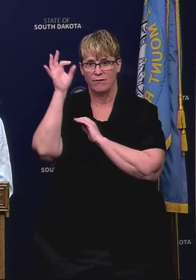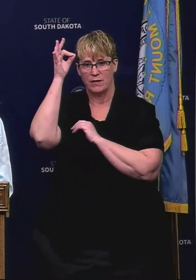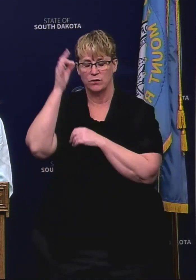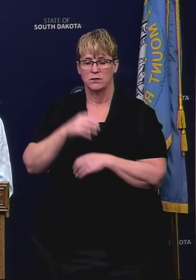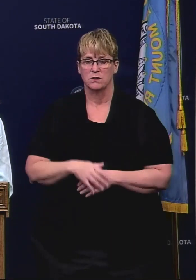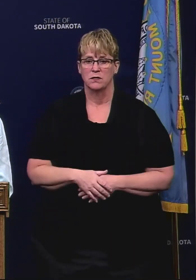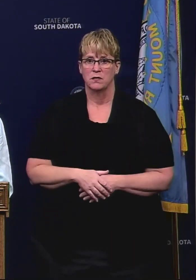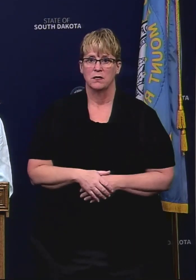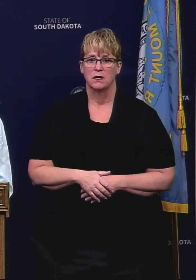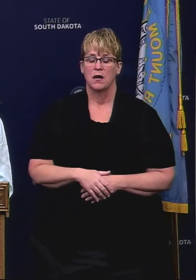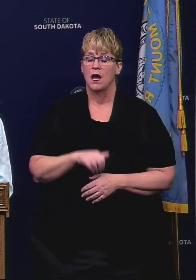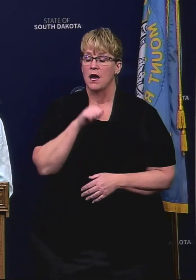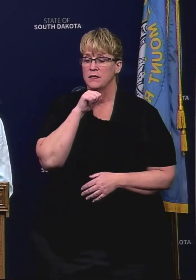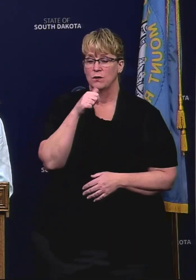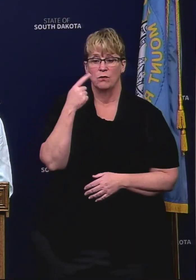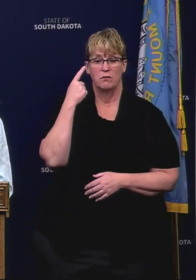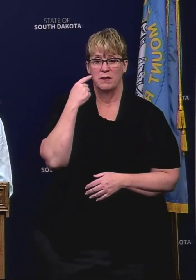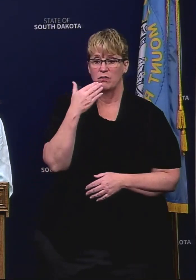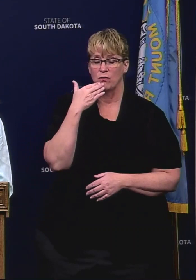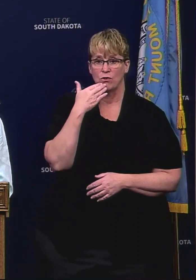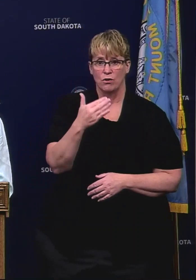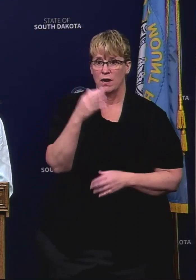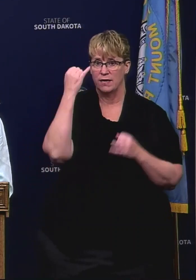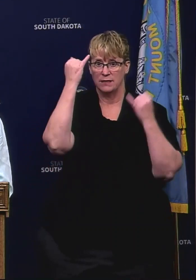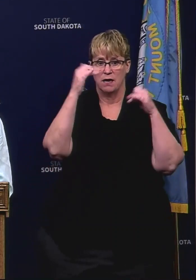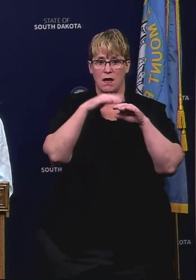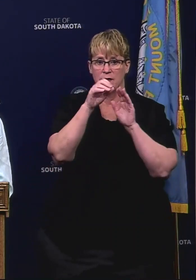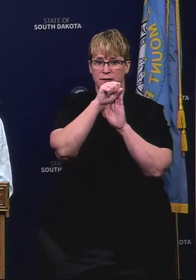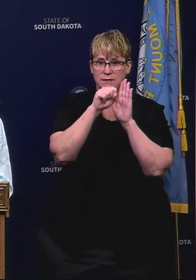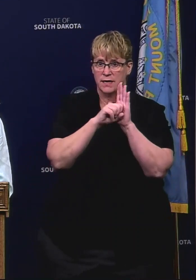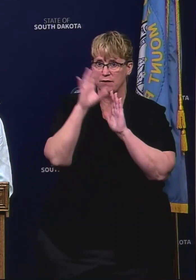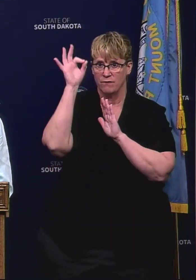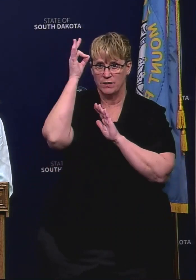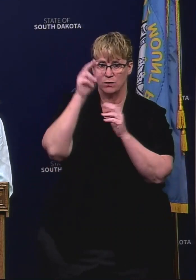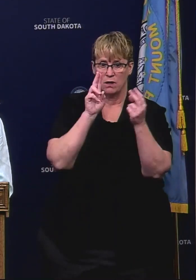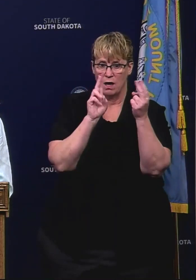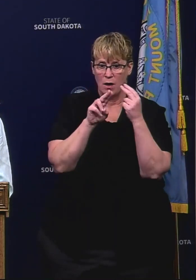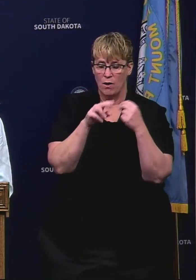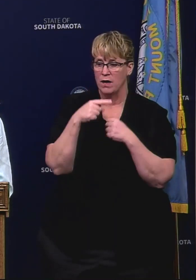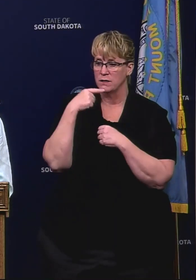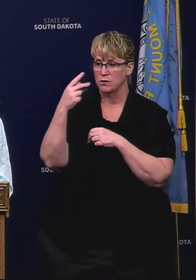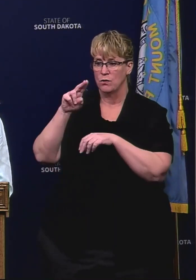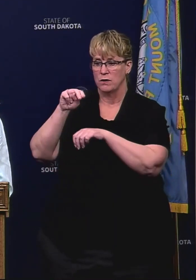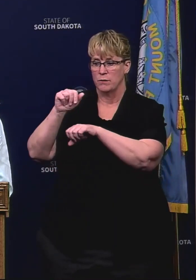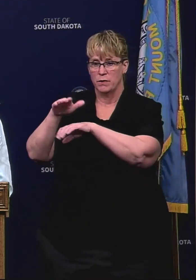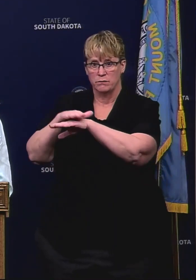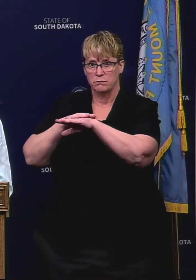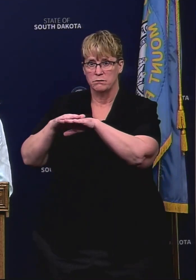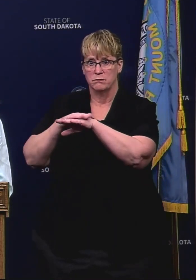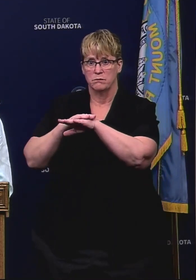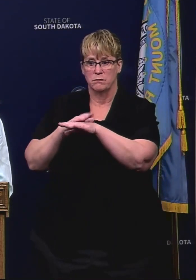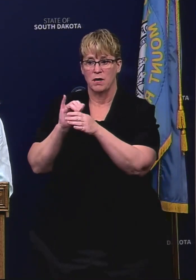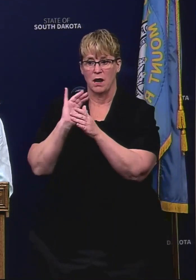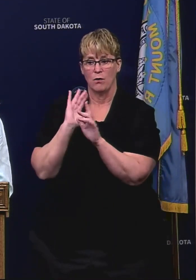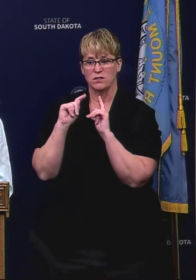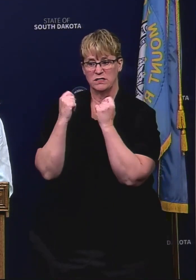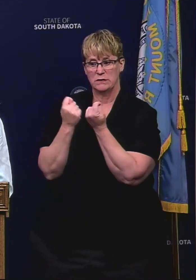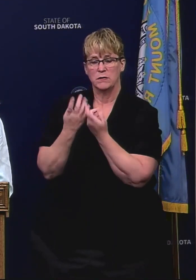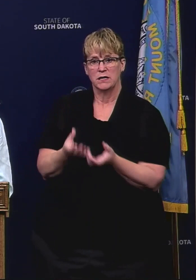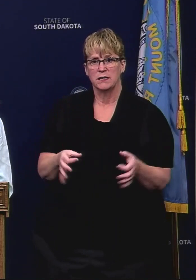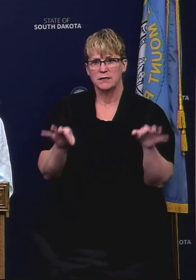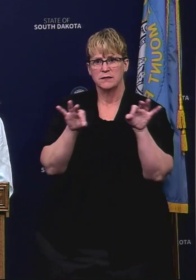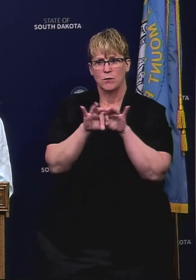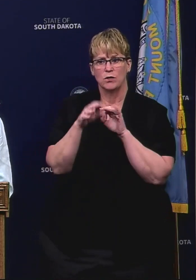checkpoints are a good idea on state and federal highways I've indicated to the tribes and our team has that it would be important